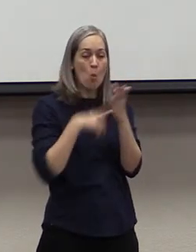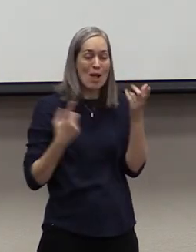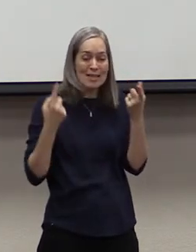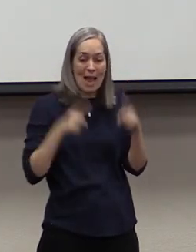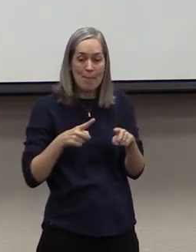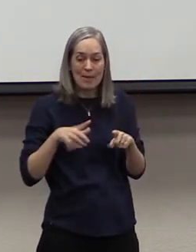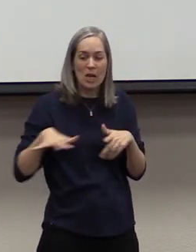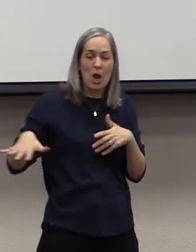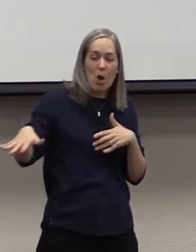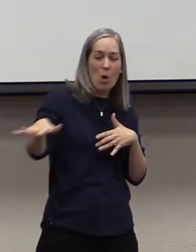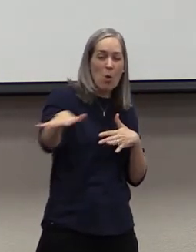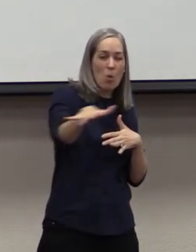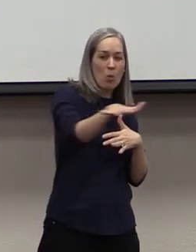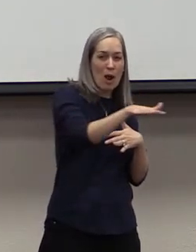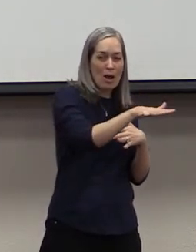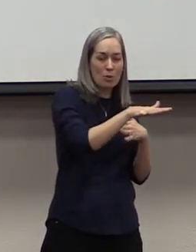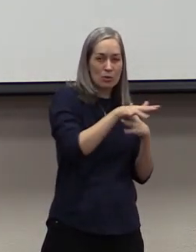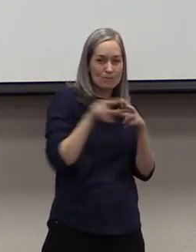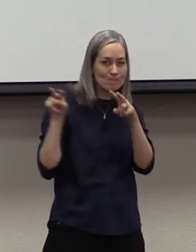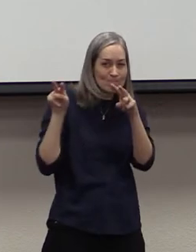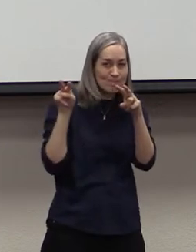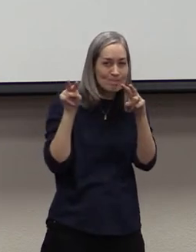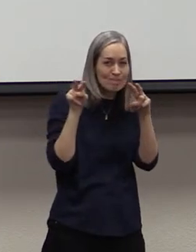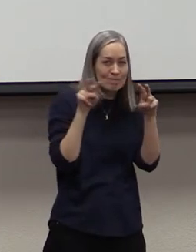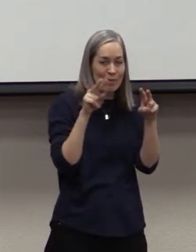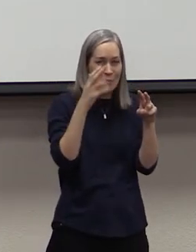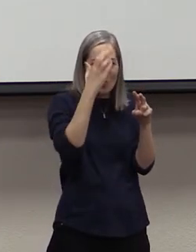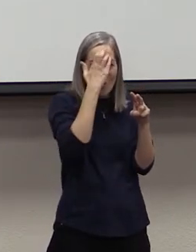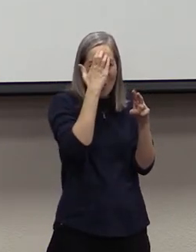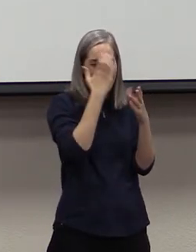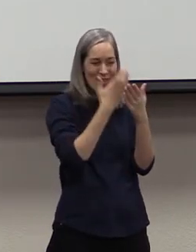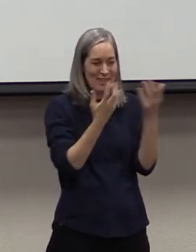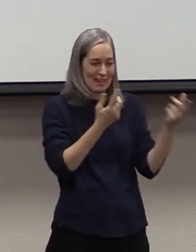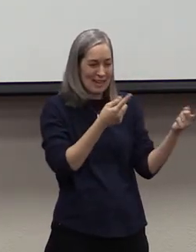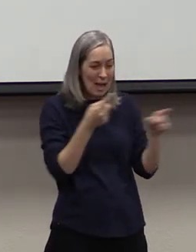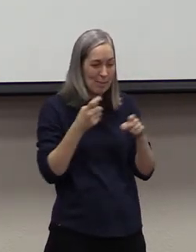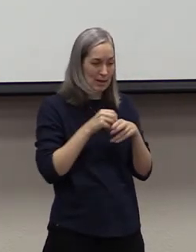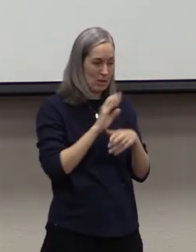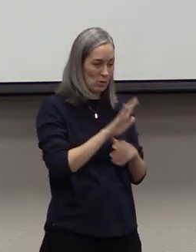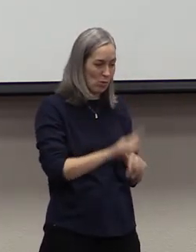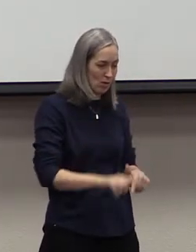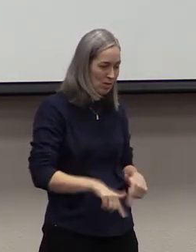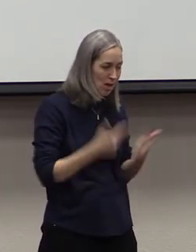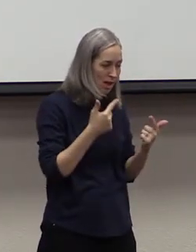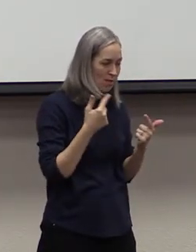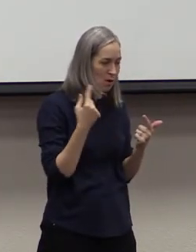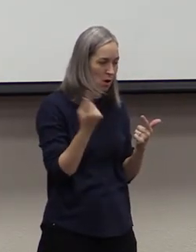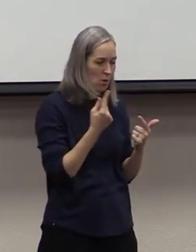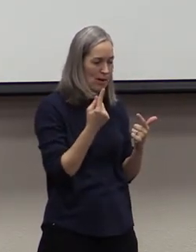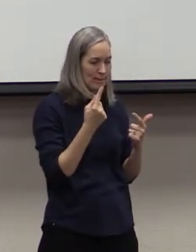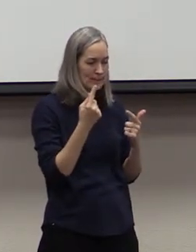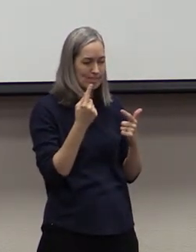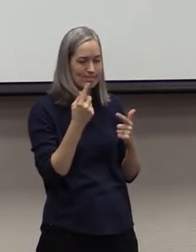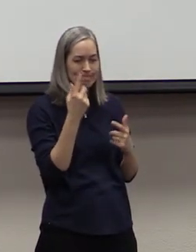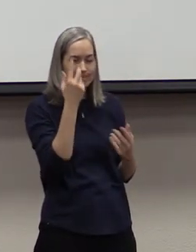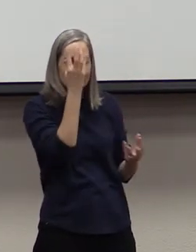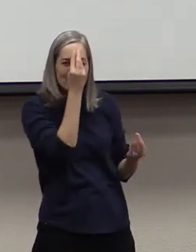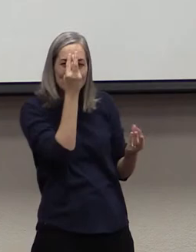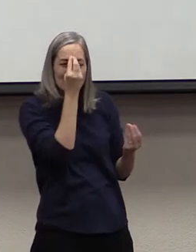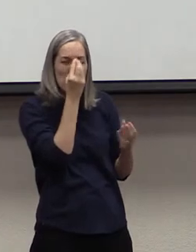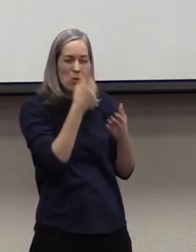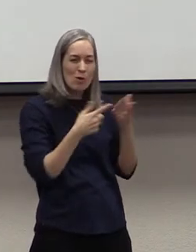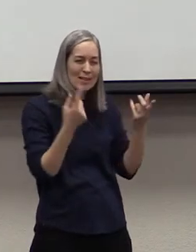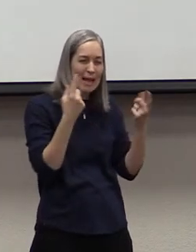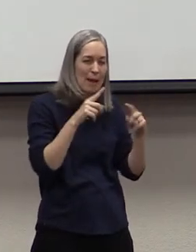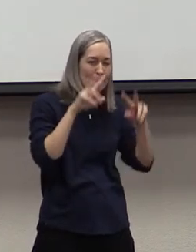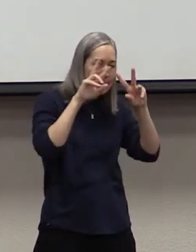You have a spiritual mindset of the things going on in your life. You're always assessing what is going on around you